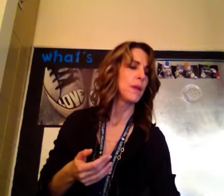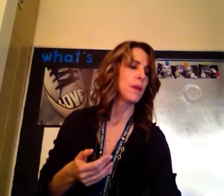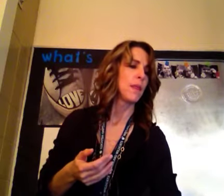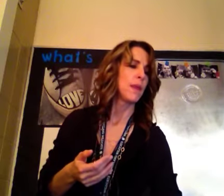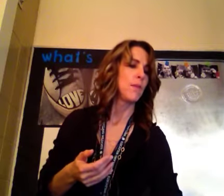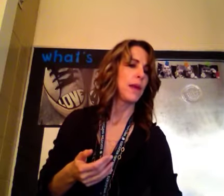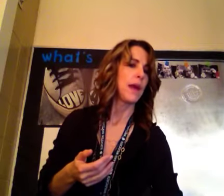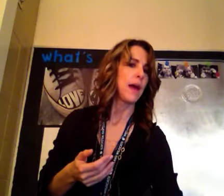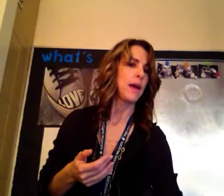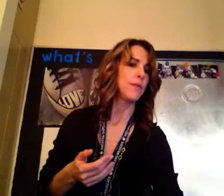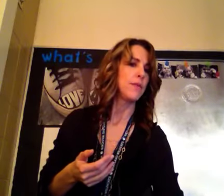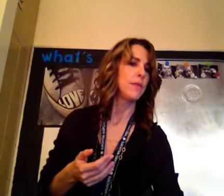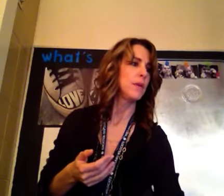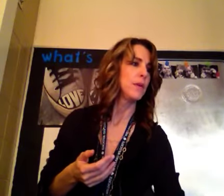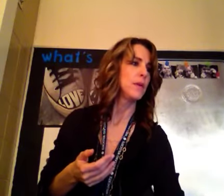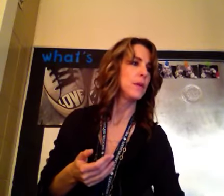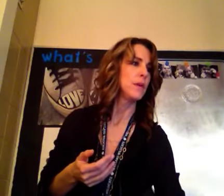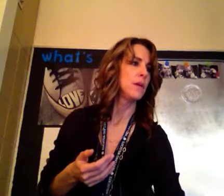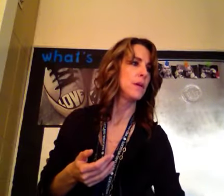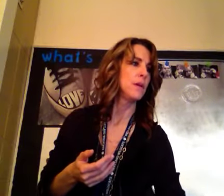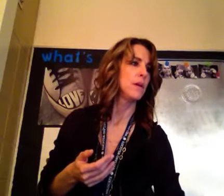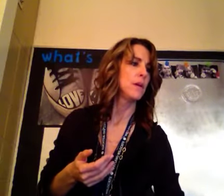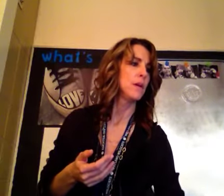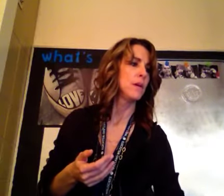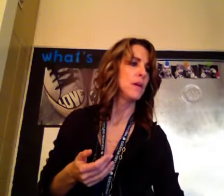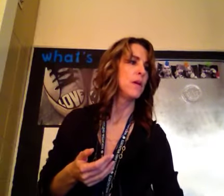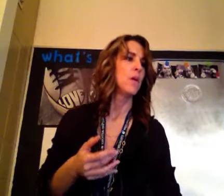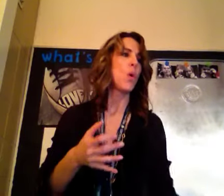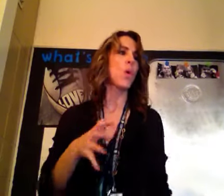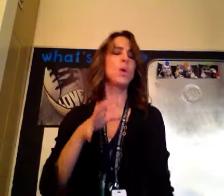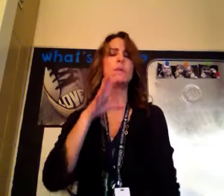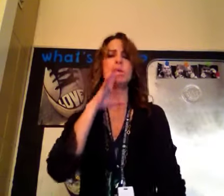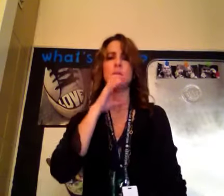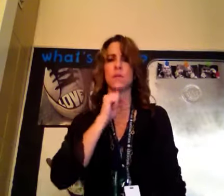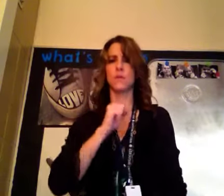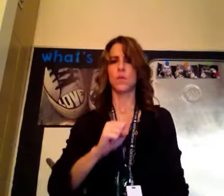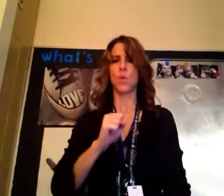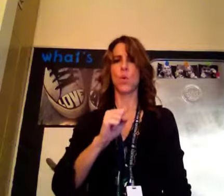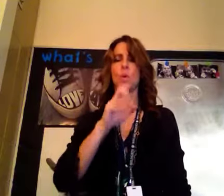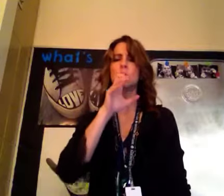then we have old, old.